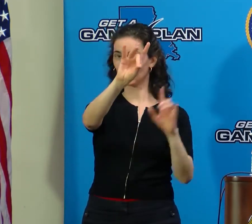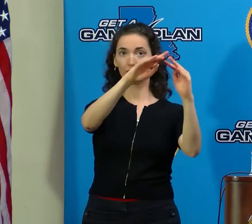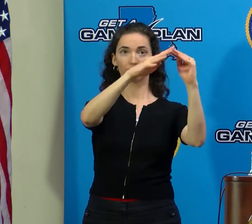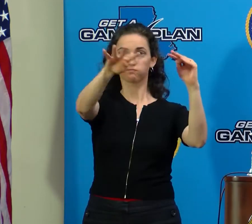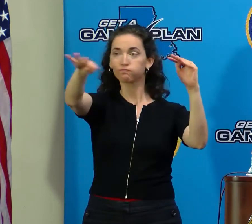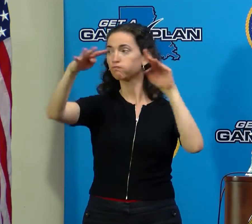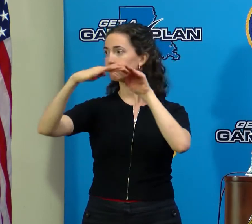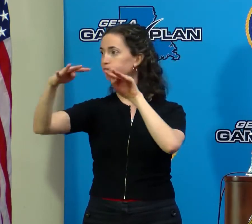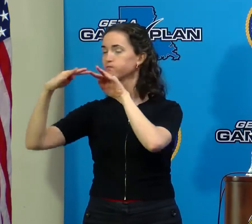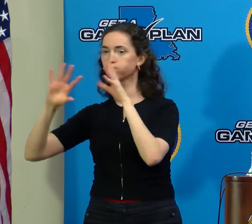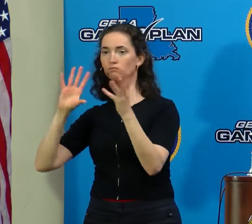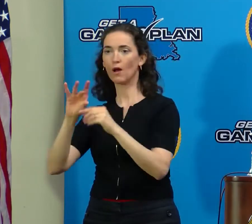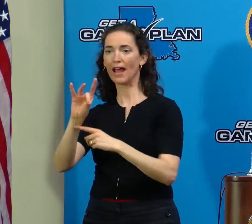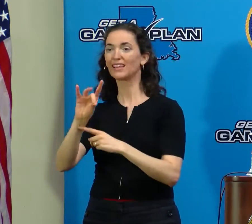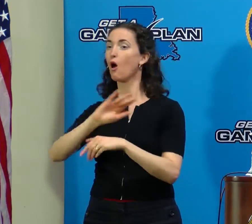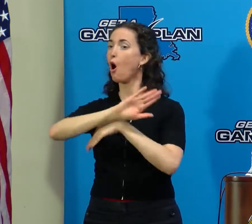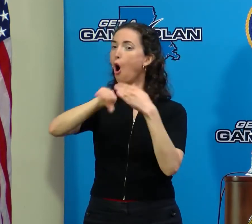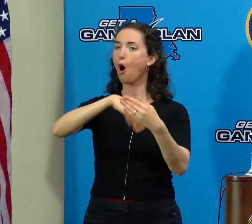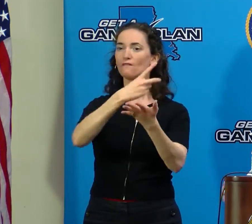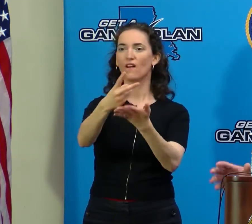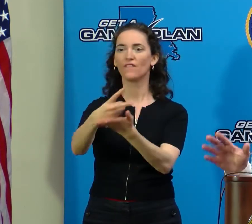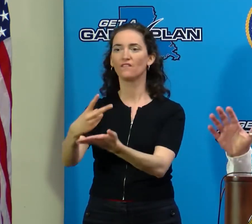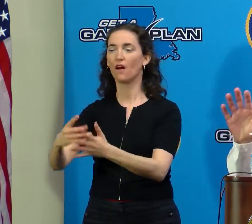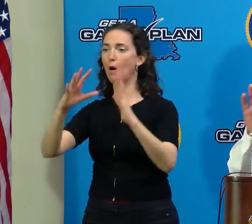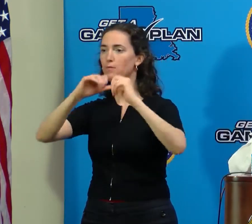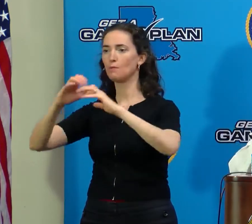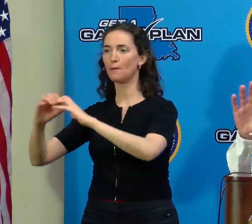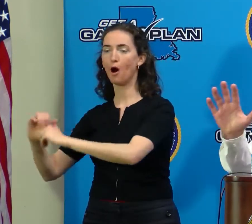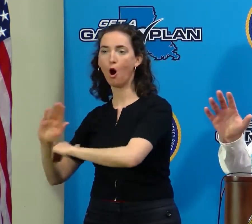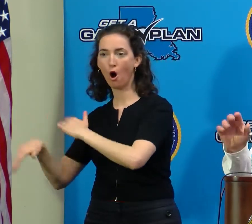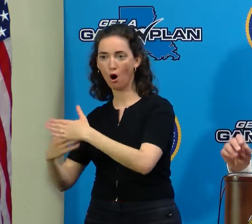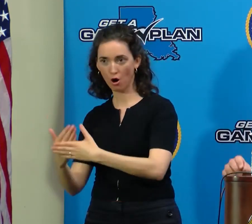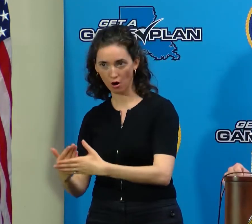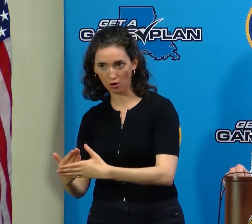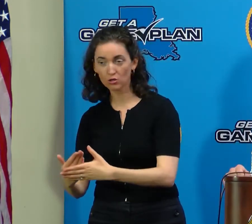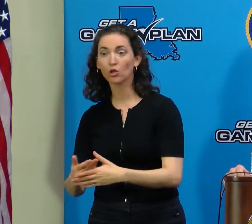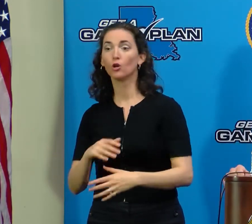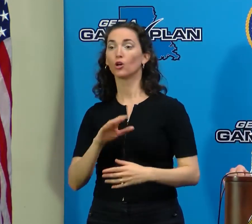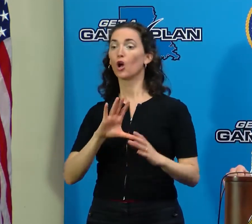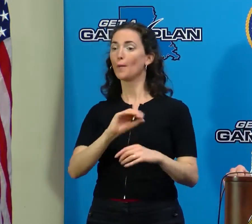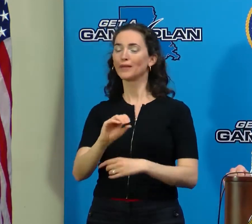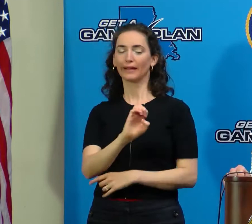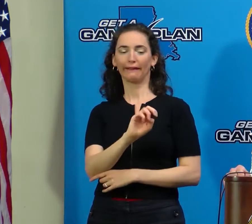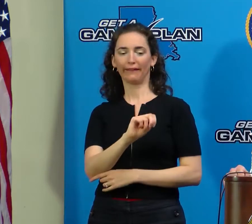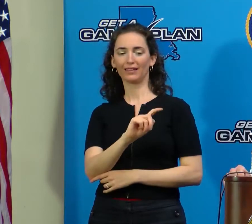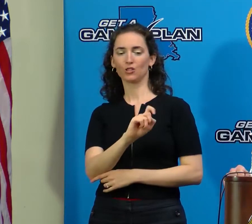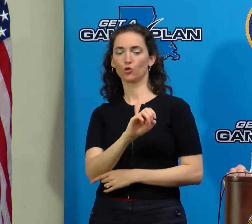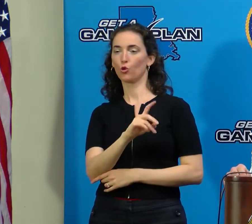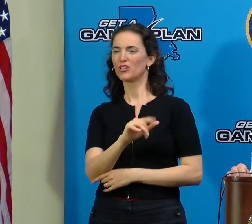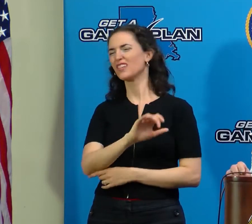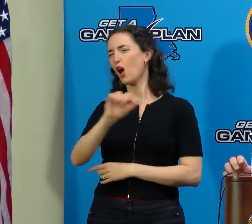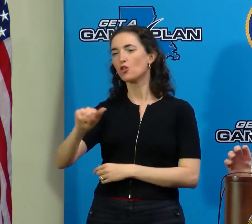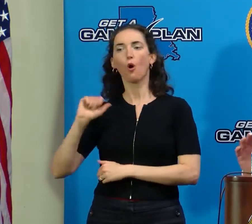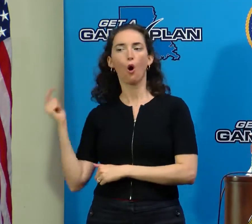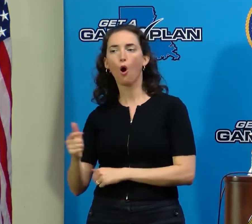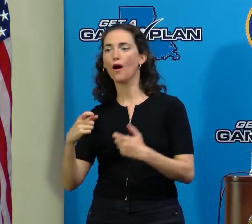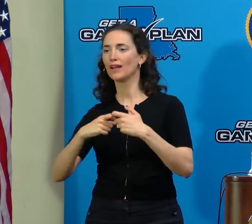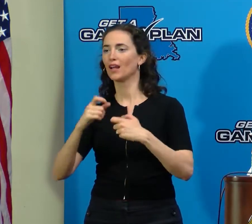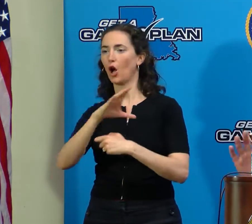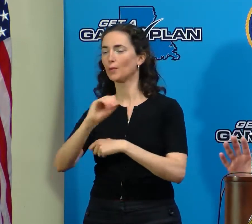And I can tell you Intergy has been out, and not just Intergy, all of the electric companies and working with the Public Service Commission,